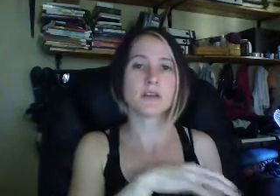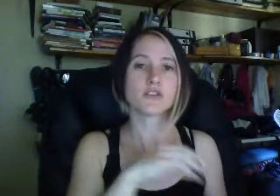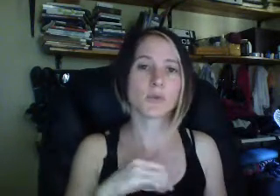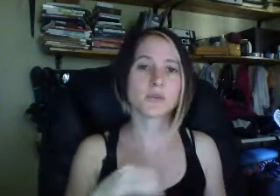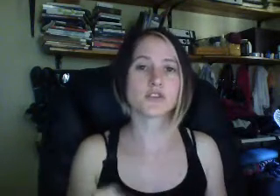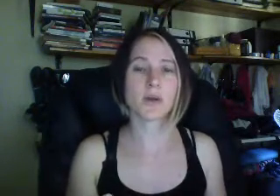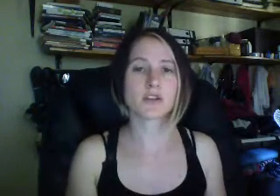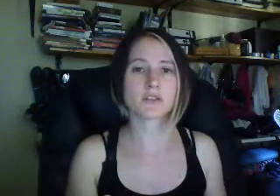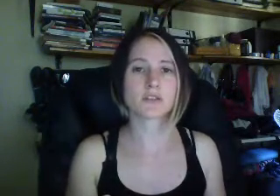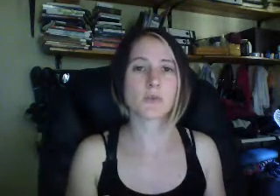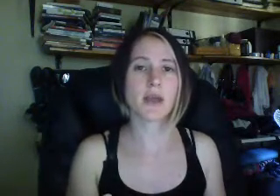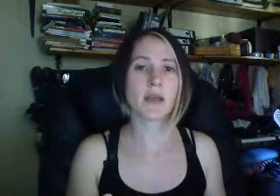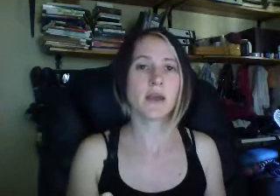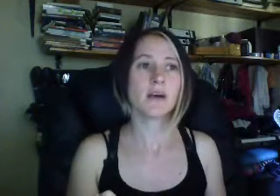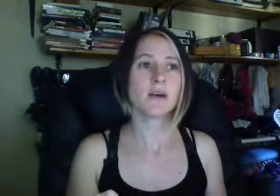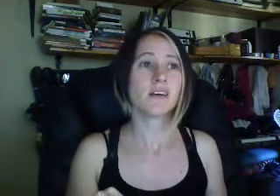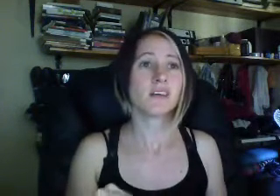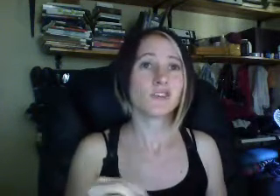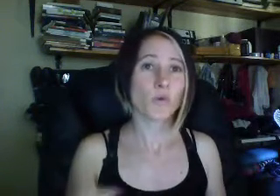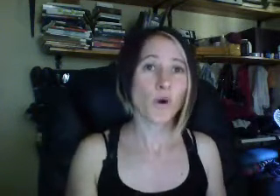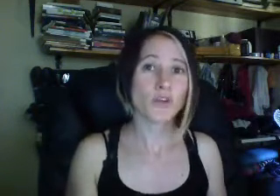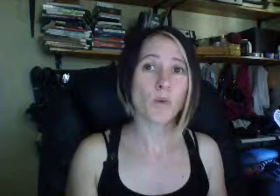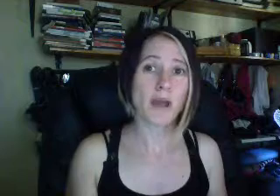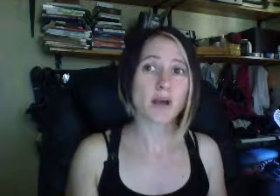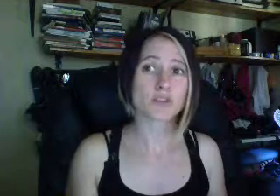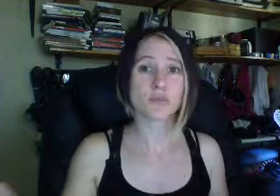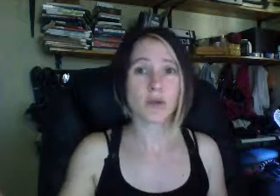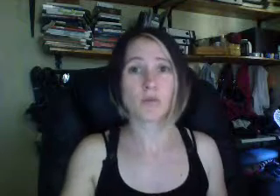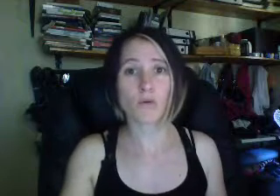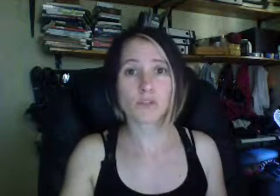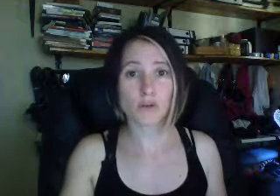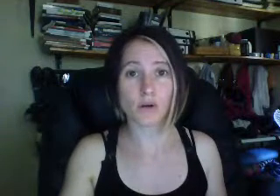job situations, where your only way out is to become a porn star.